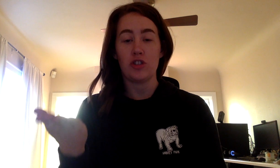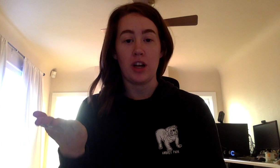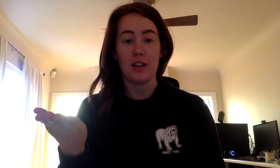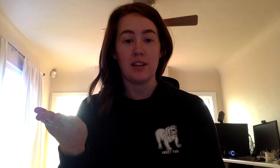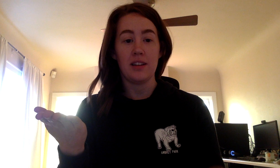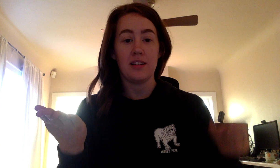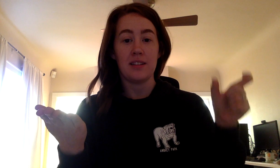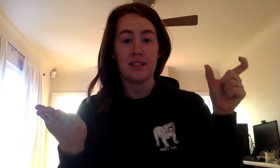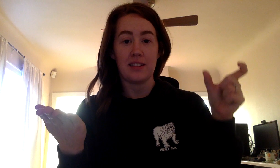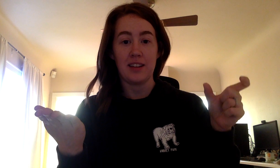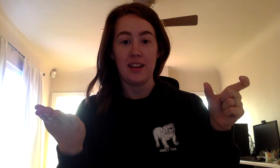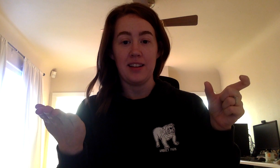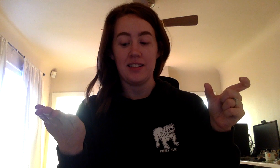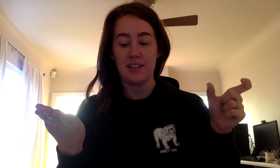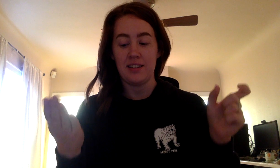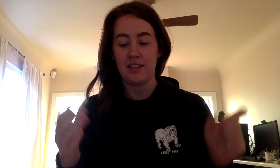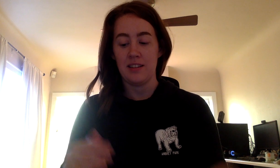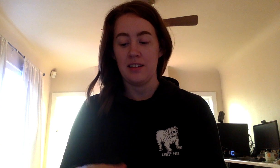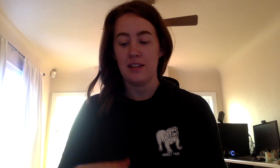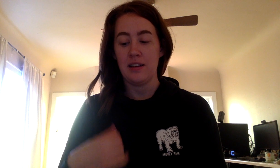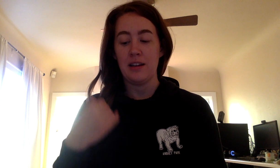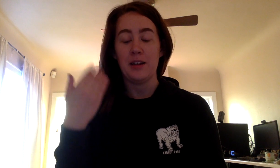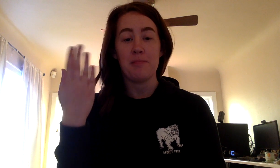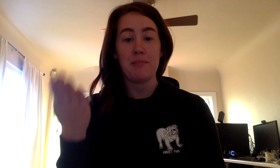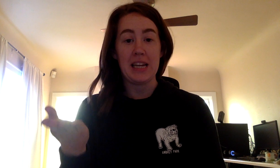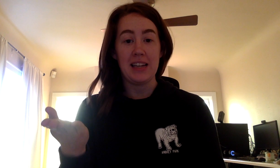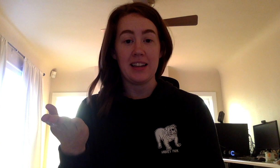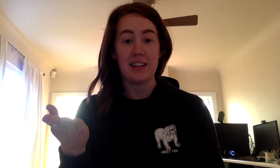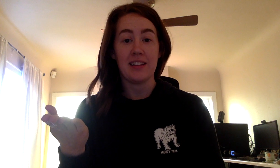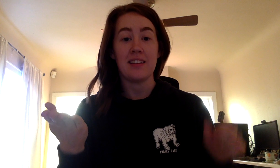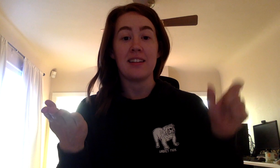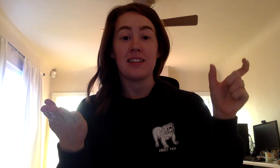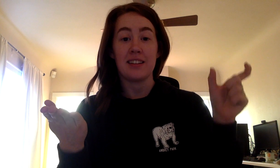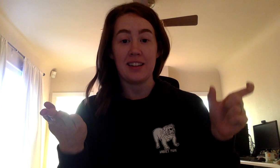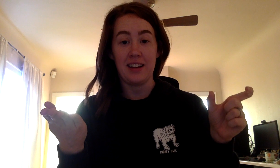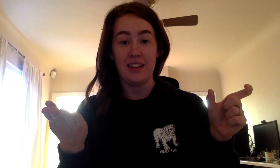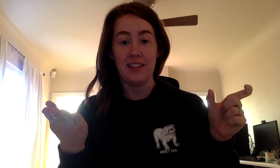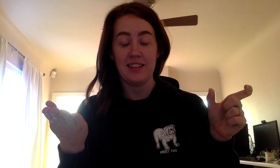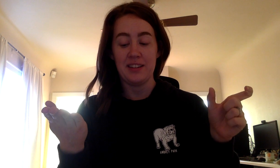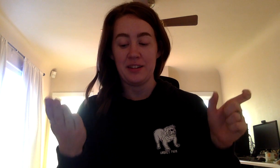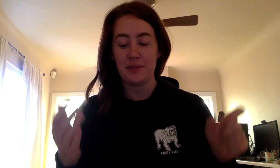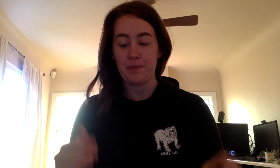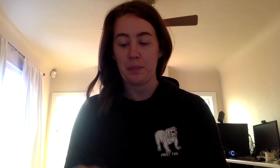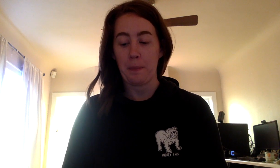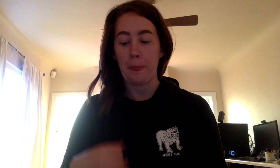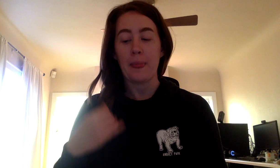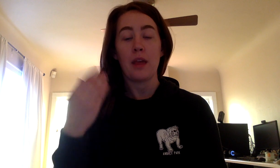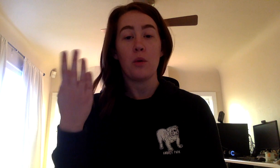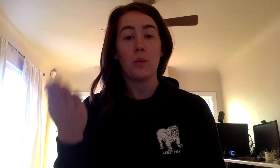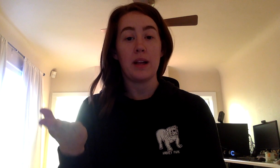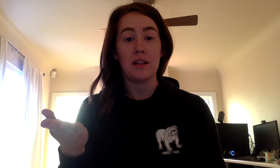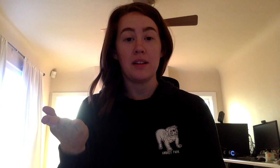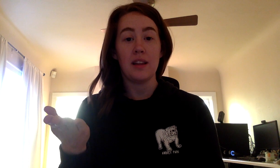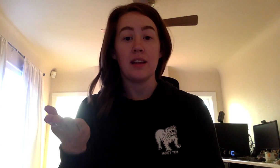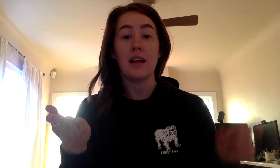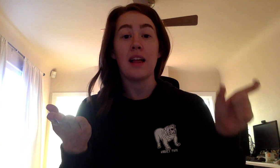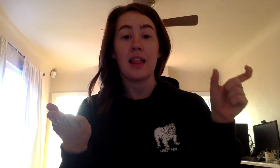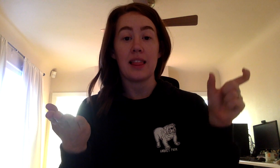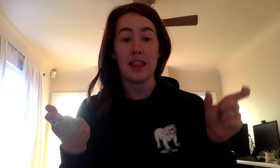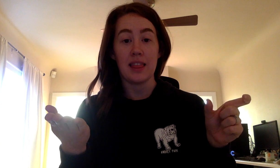Jug, gu. Make, k. Will, o.